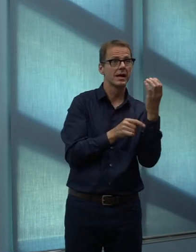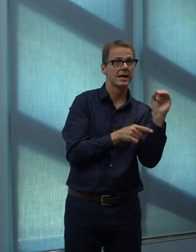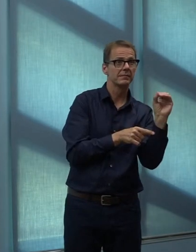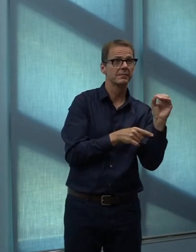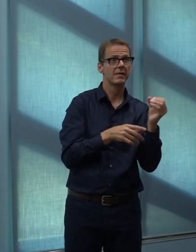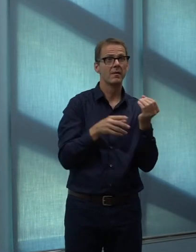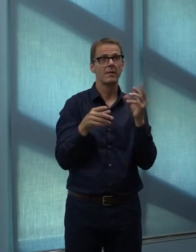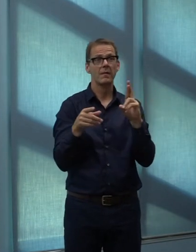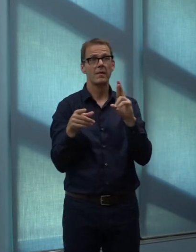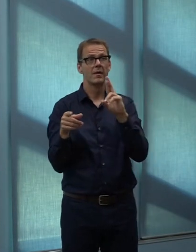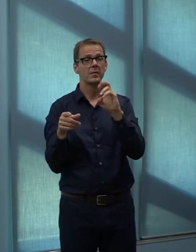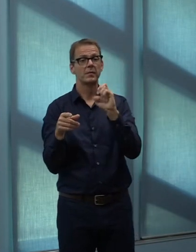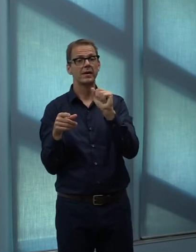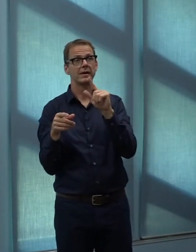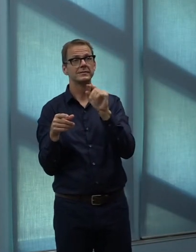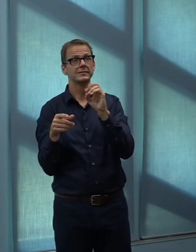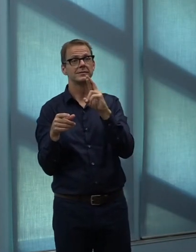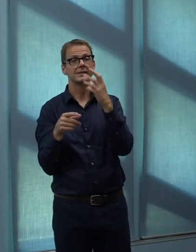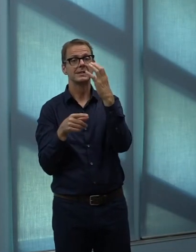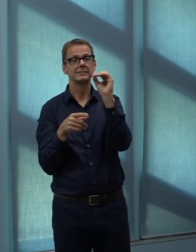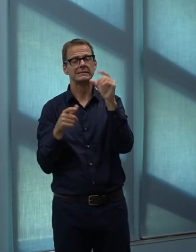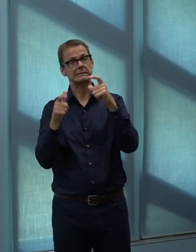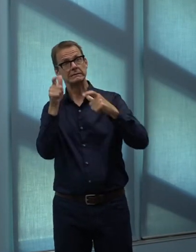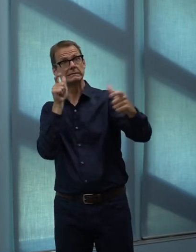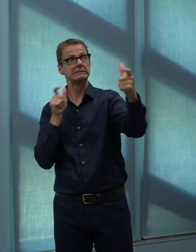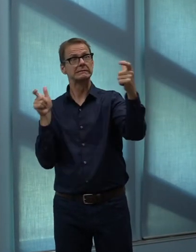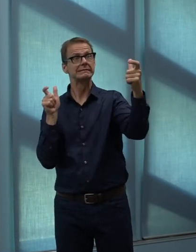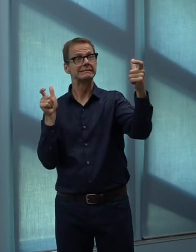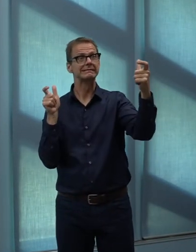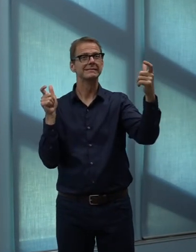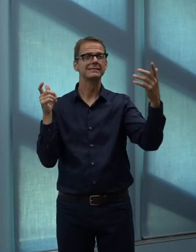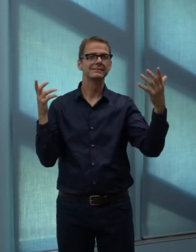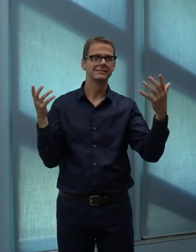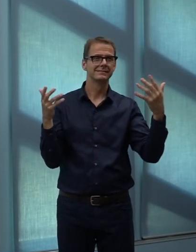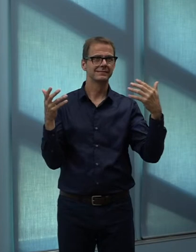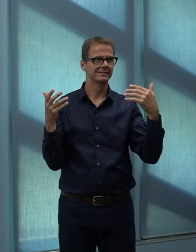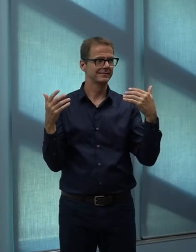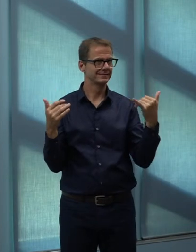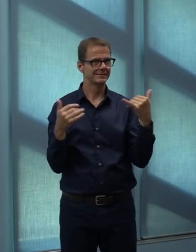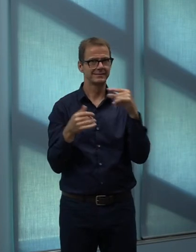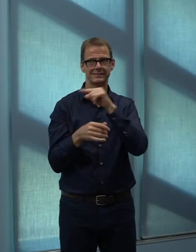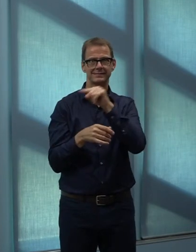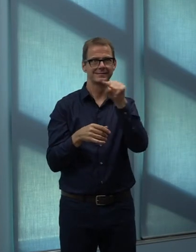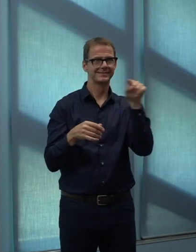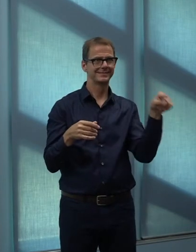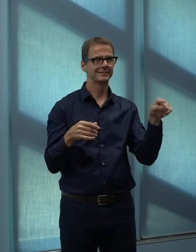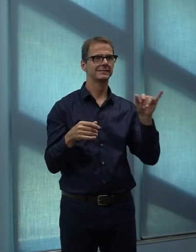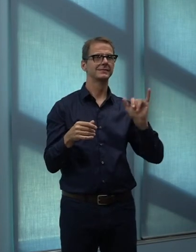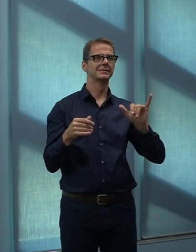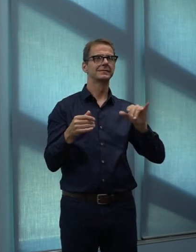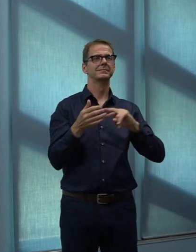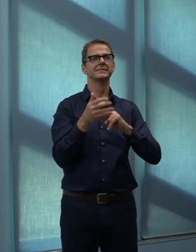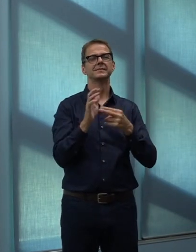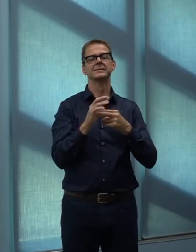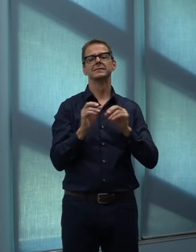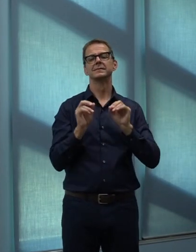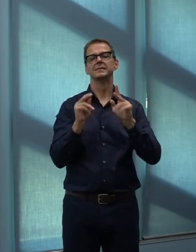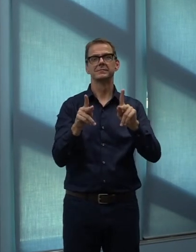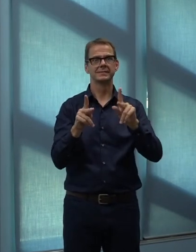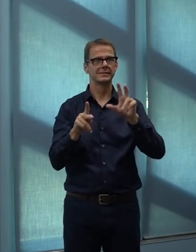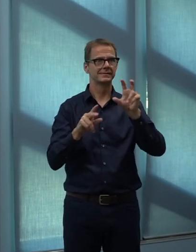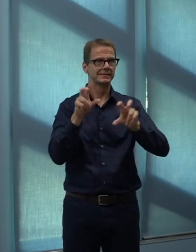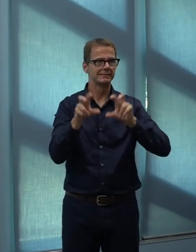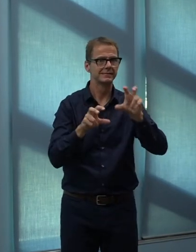this decision because it will affect investment decisions that they are making right now. And if it makes the difference on,